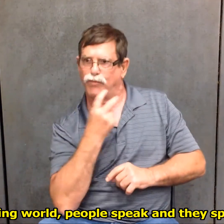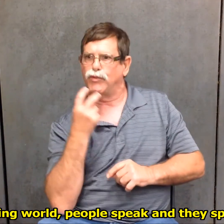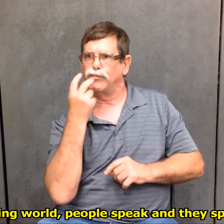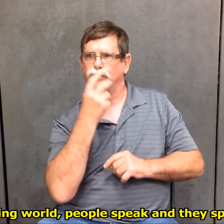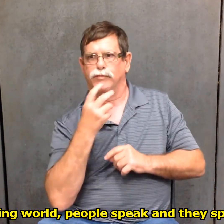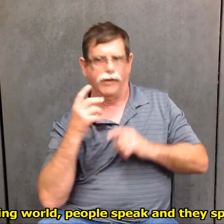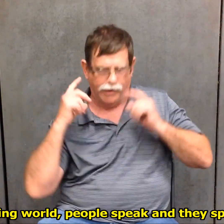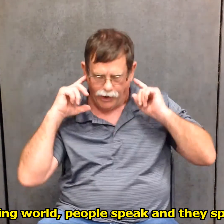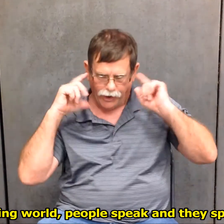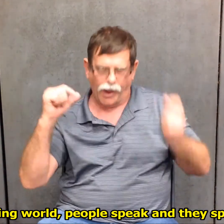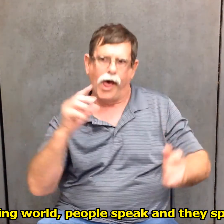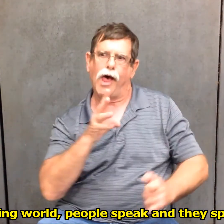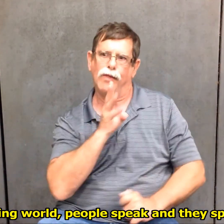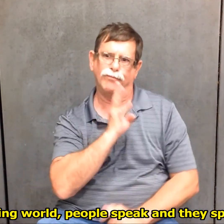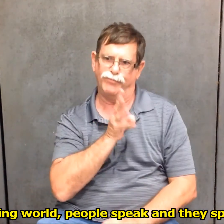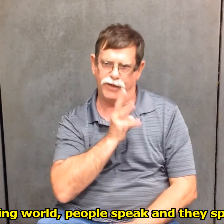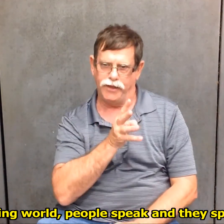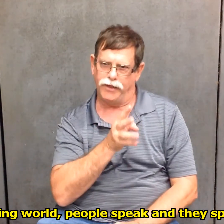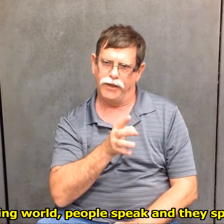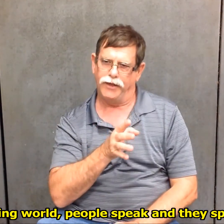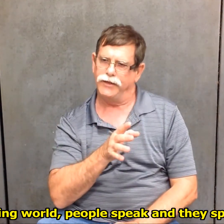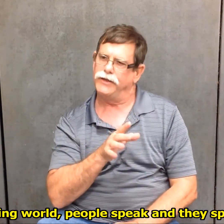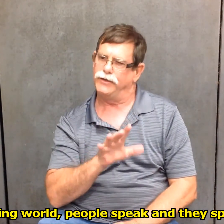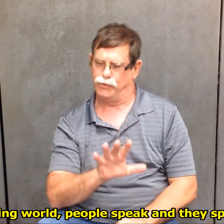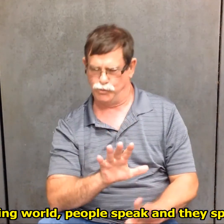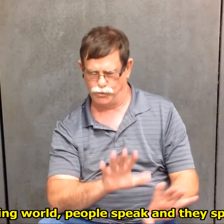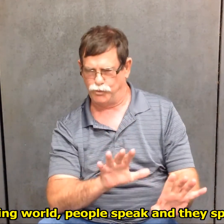In the hearing world, people speak and they speak loudly.